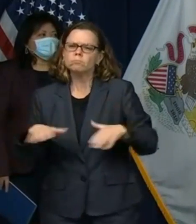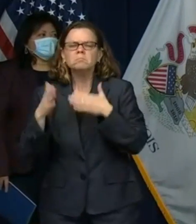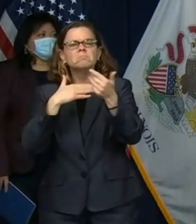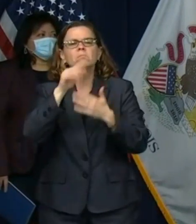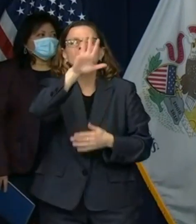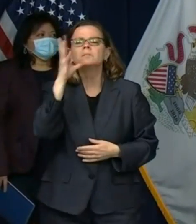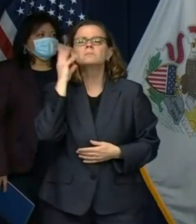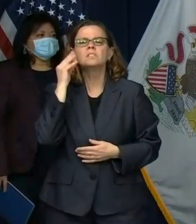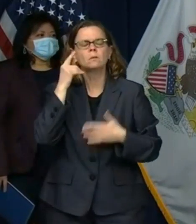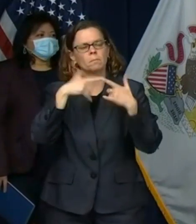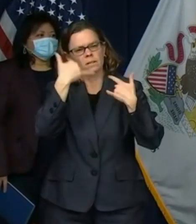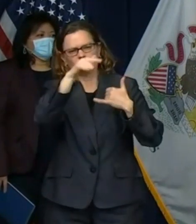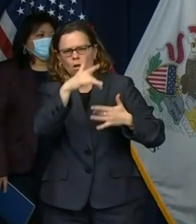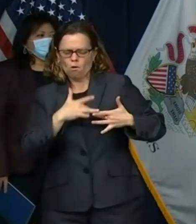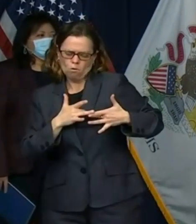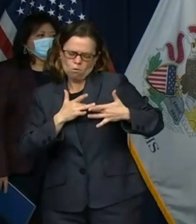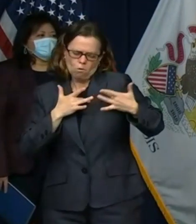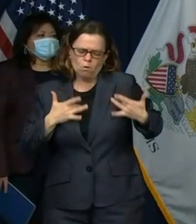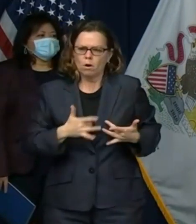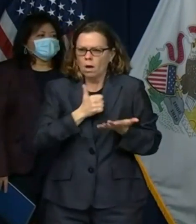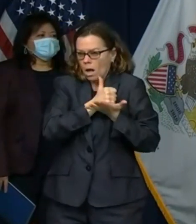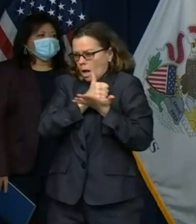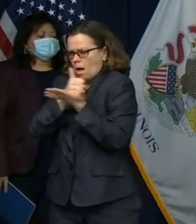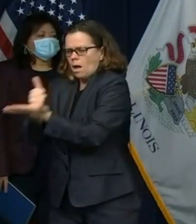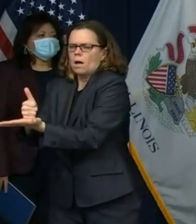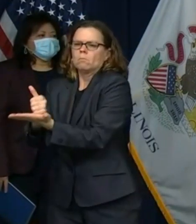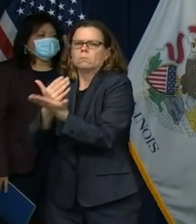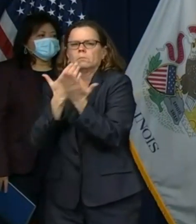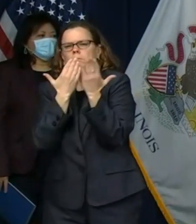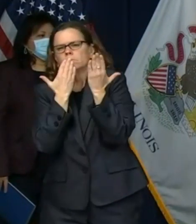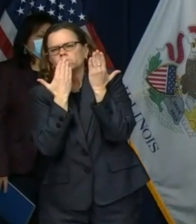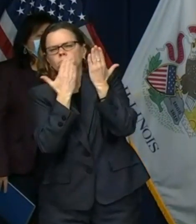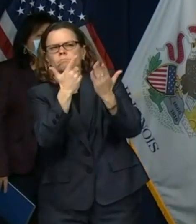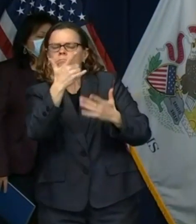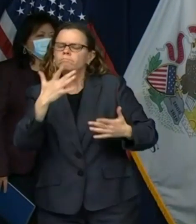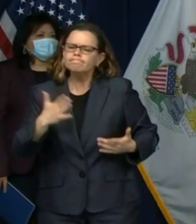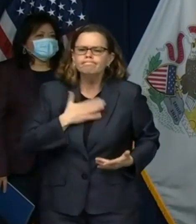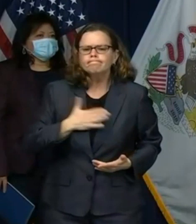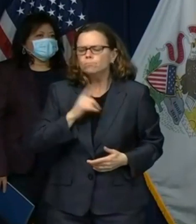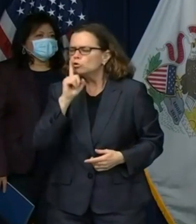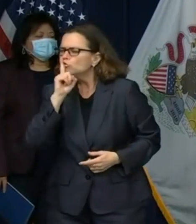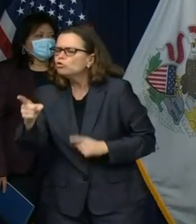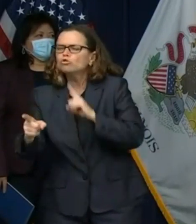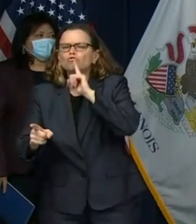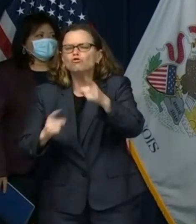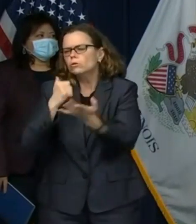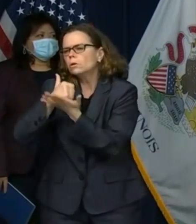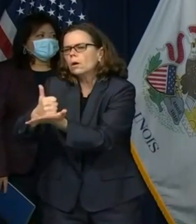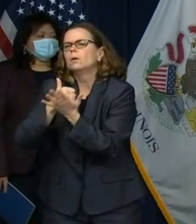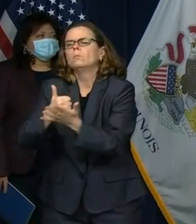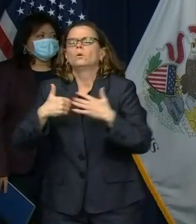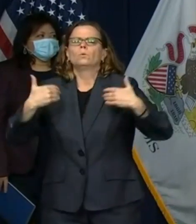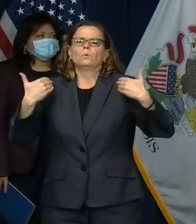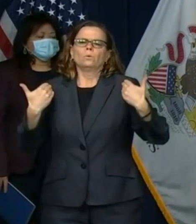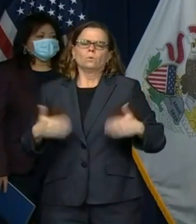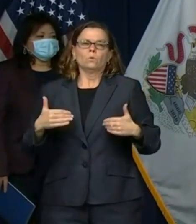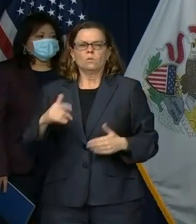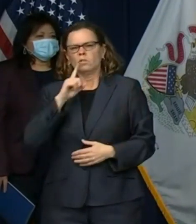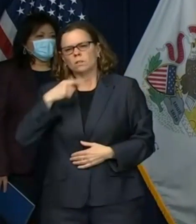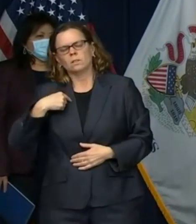a decency and a kindness and a generosity that should make us all proud to be from illinois